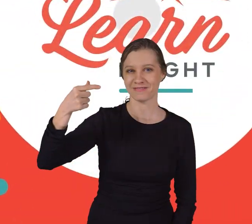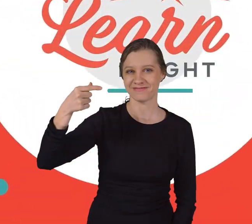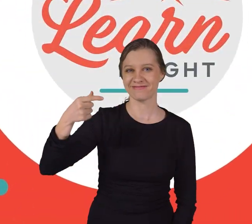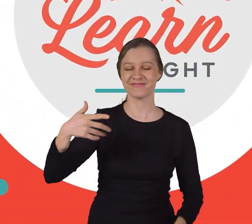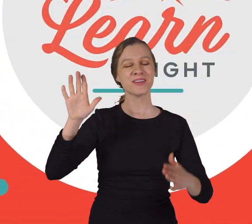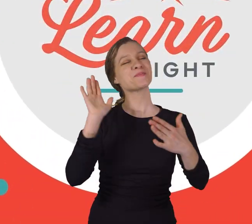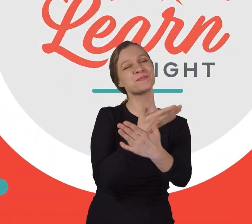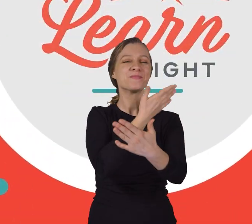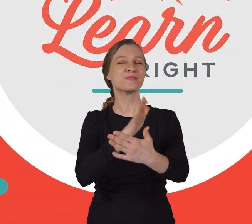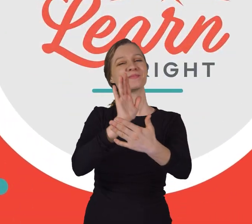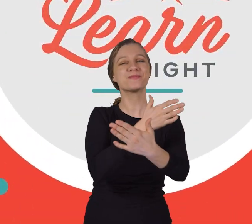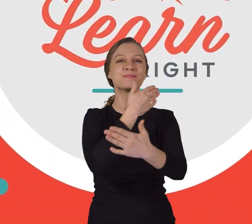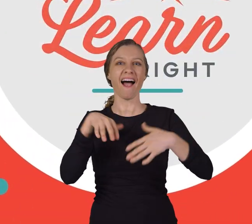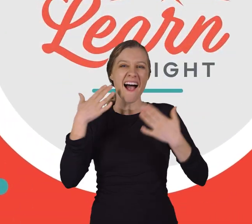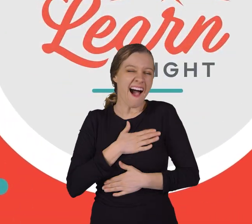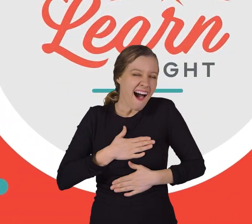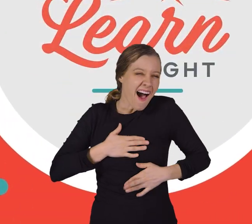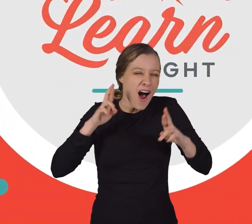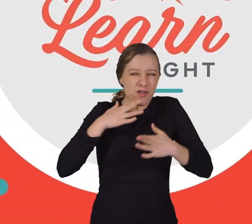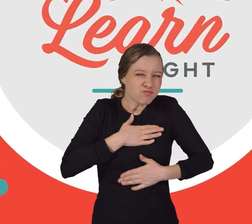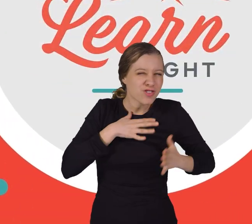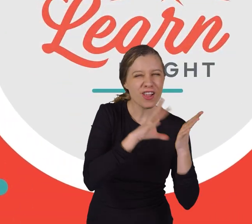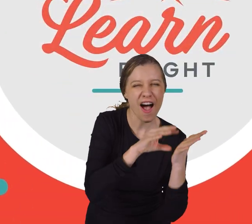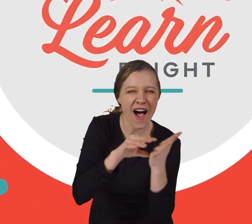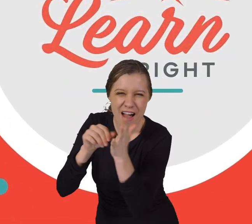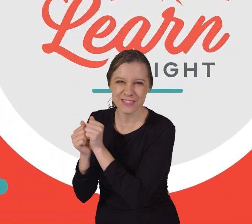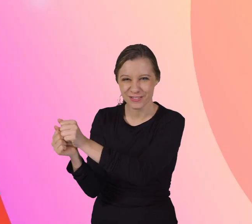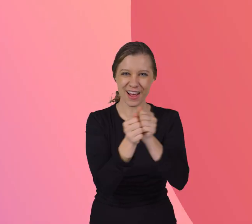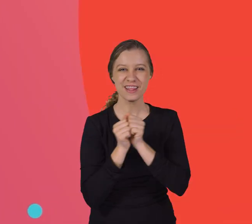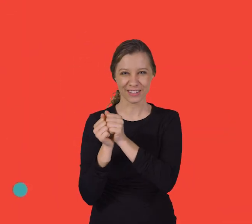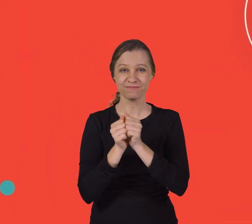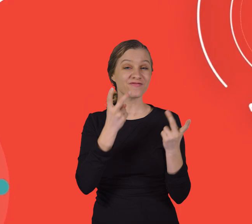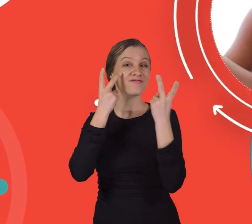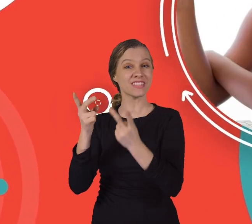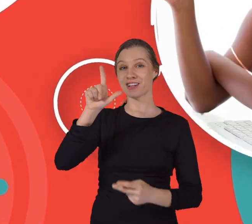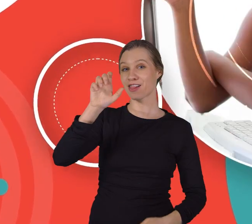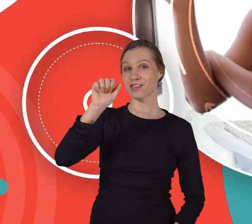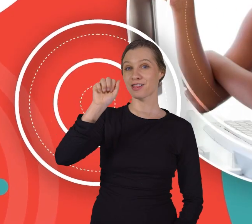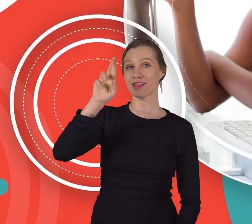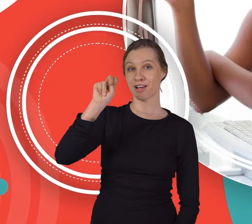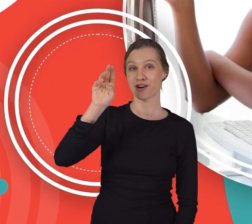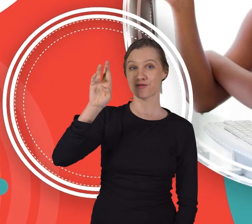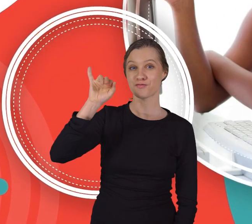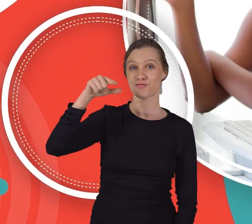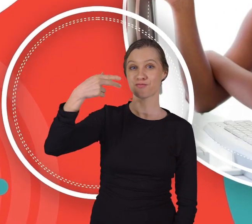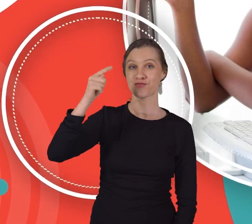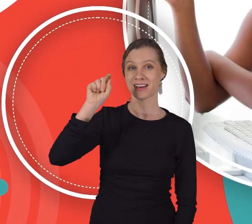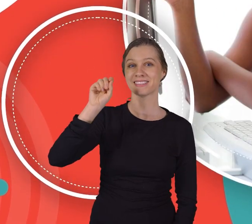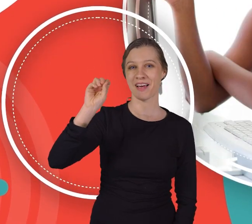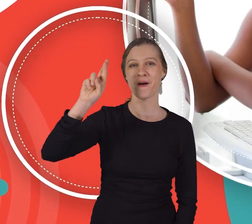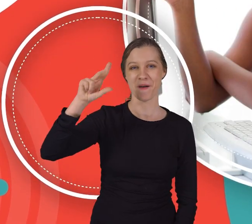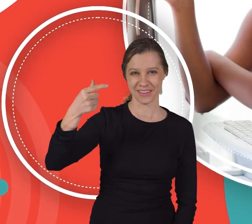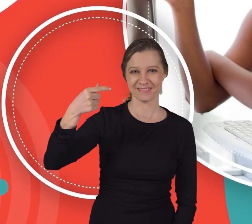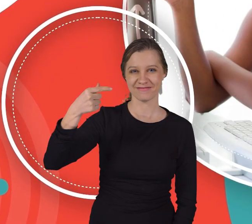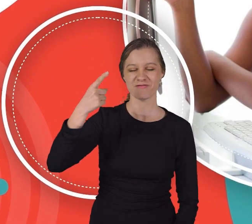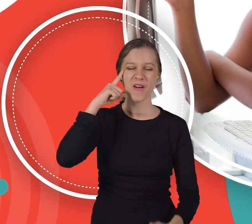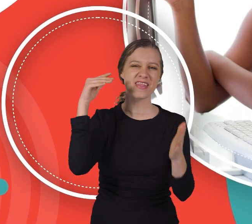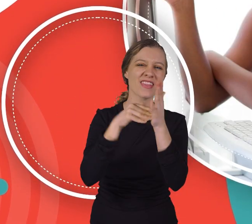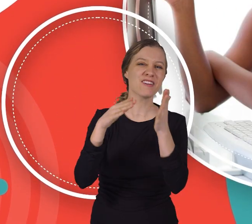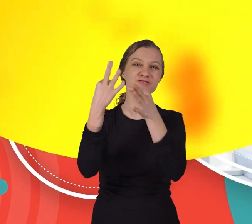Hope you had fun learning with us! Visit us at LearnBright.org for thousands of free resources